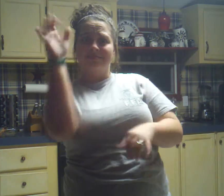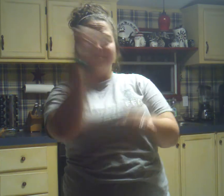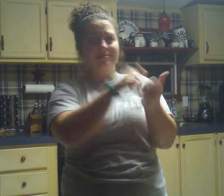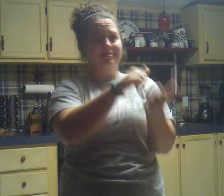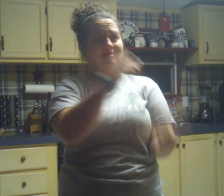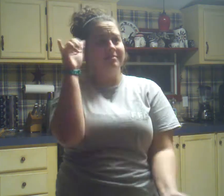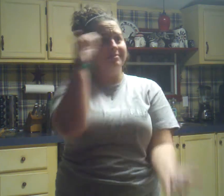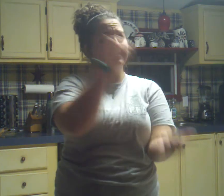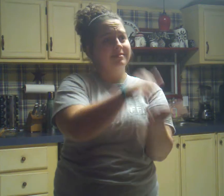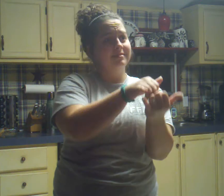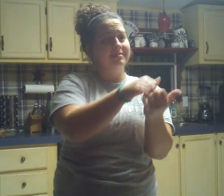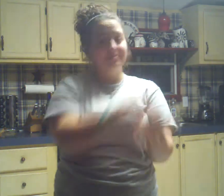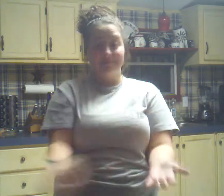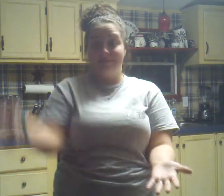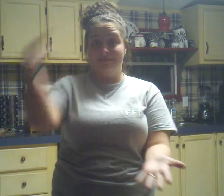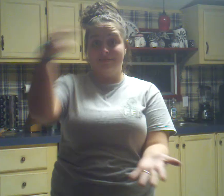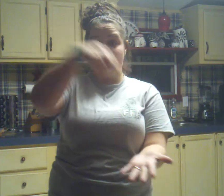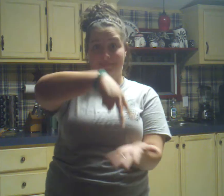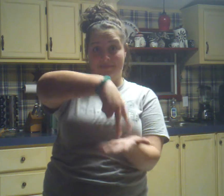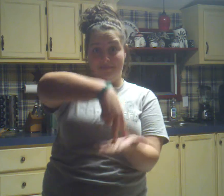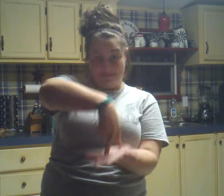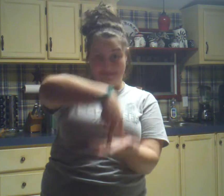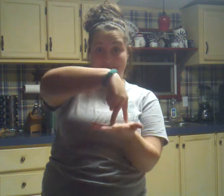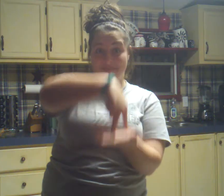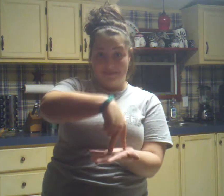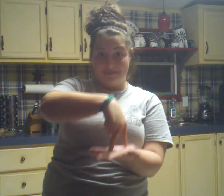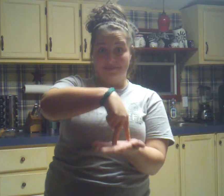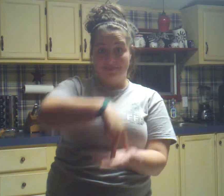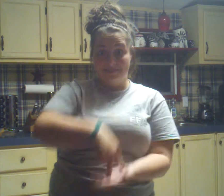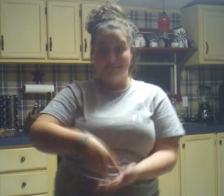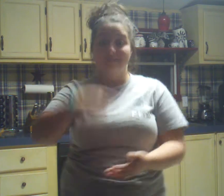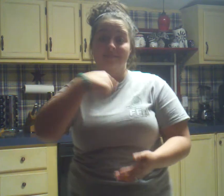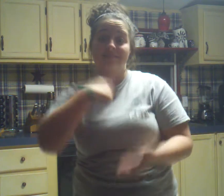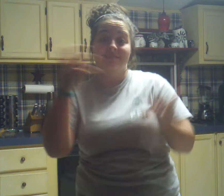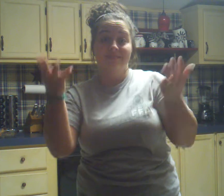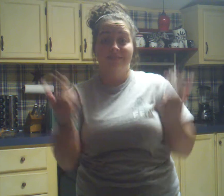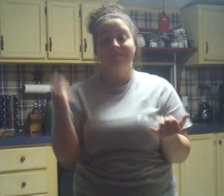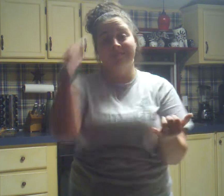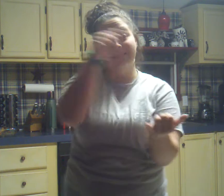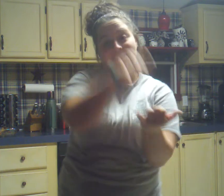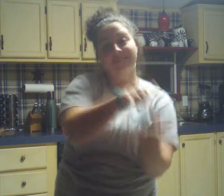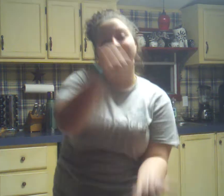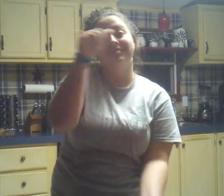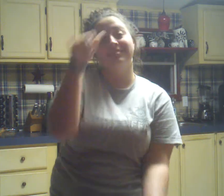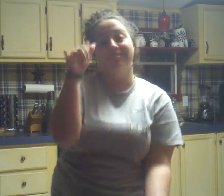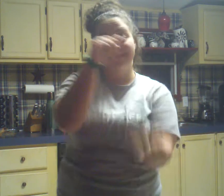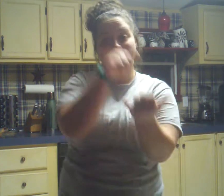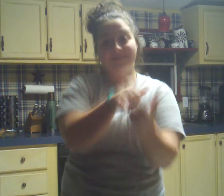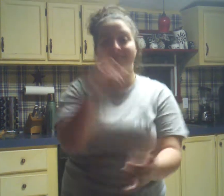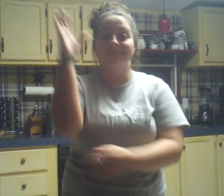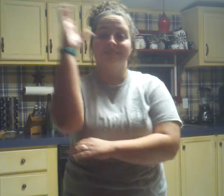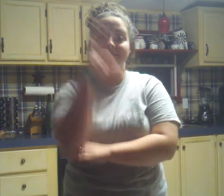four-year-old standing there. I want a hippopotamus for Christmas,